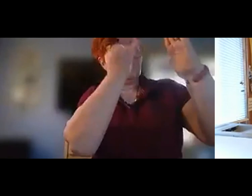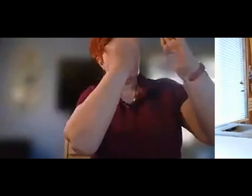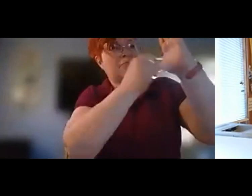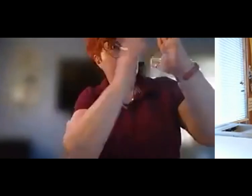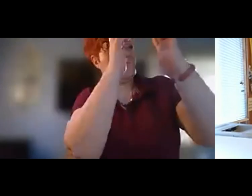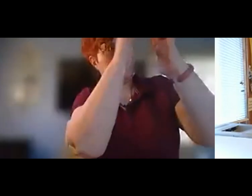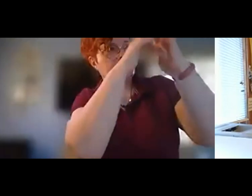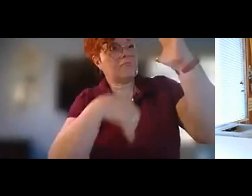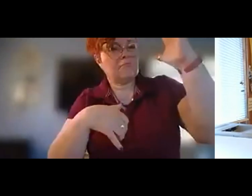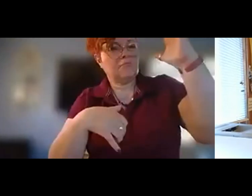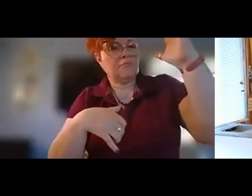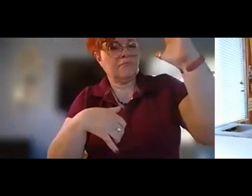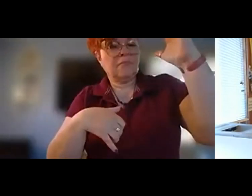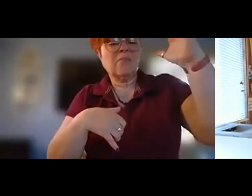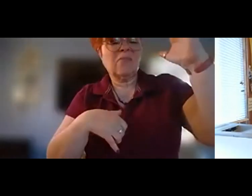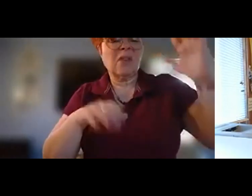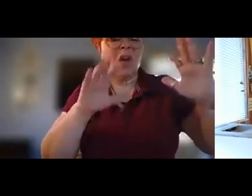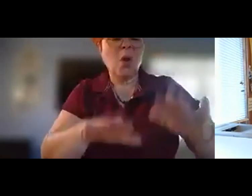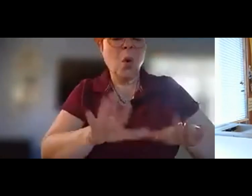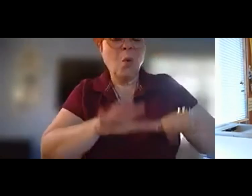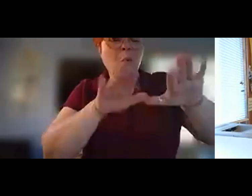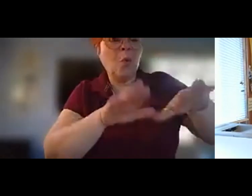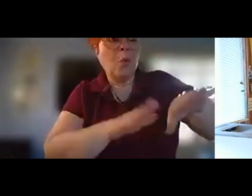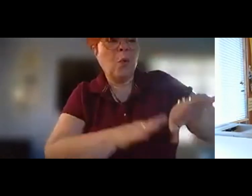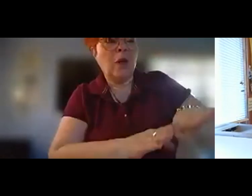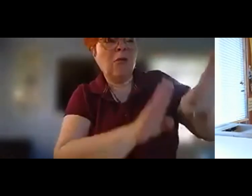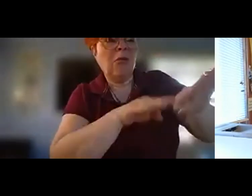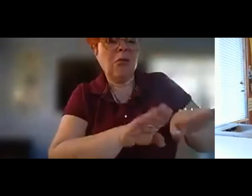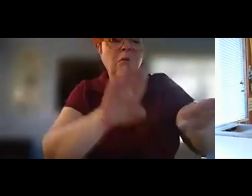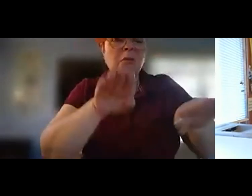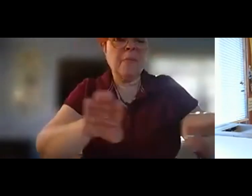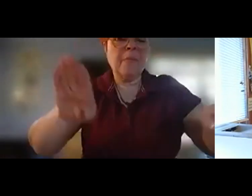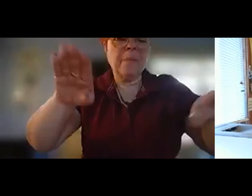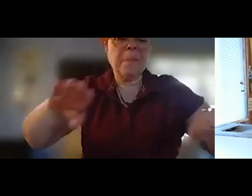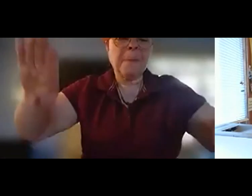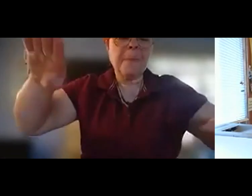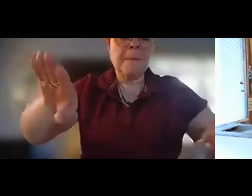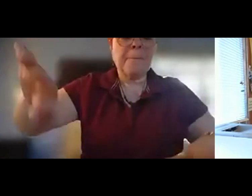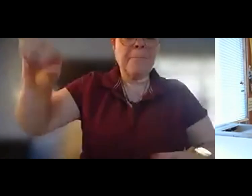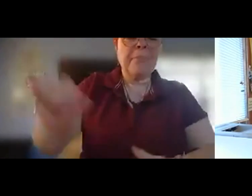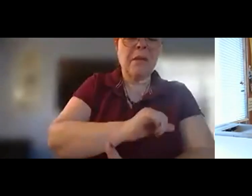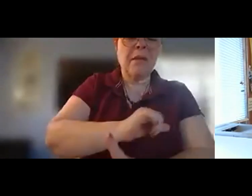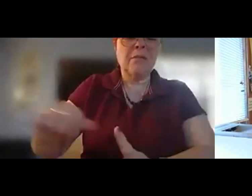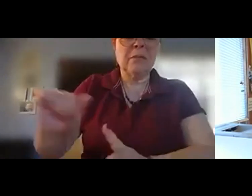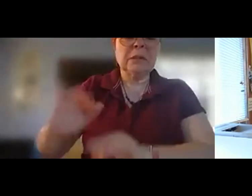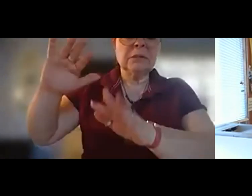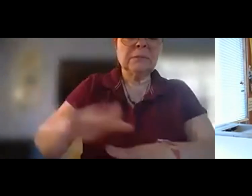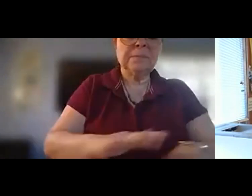low coastal hills beating sea glacial till a